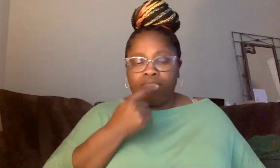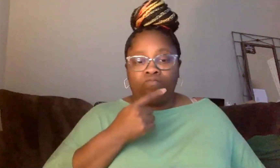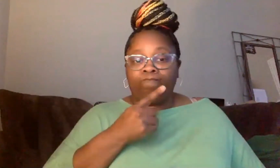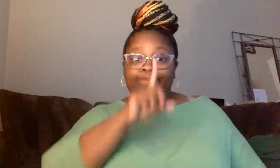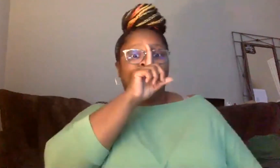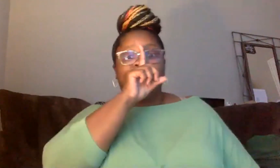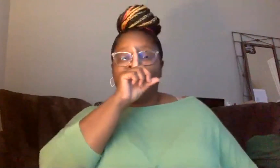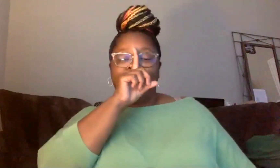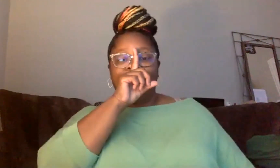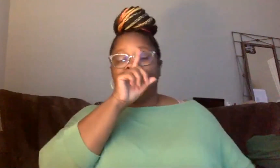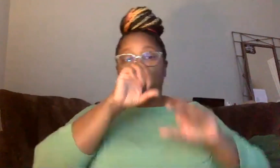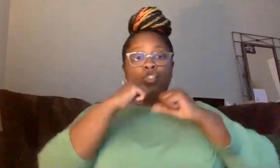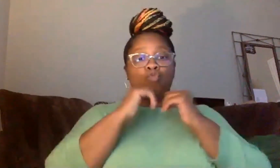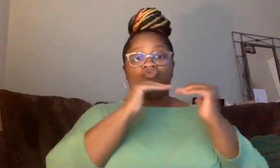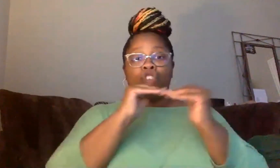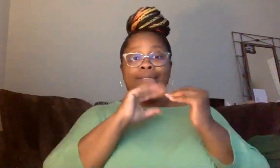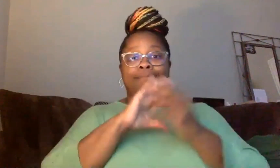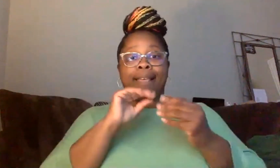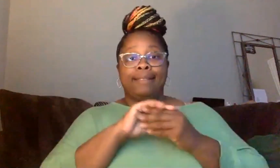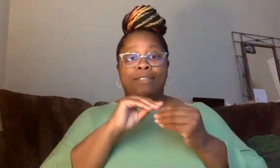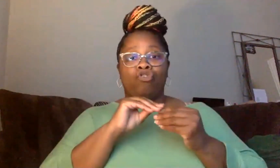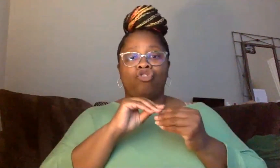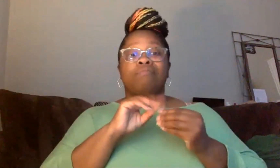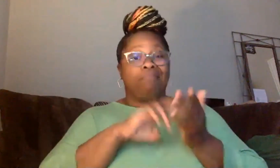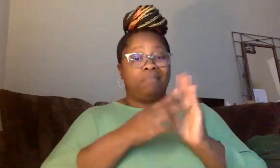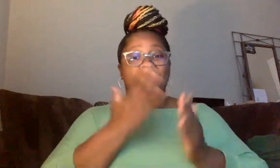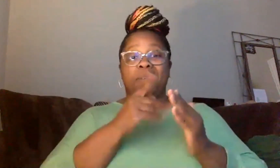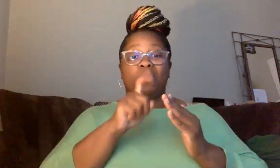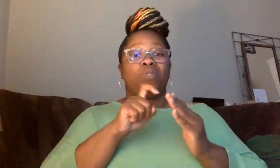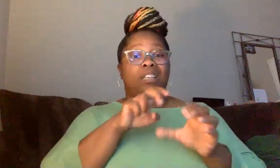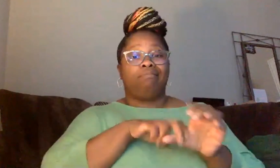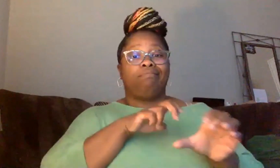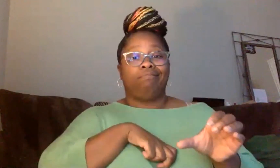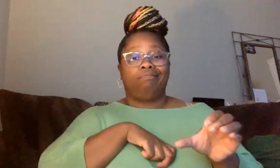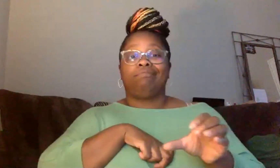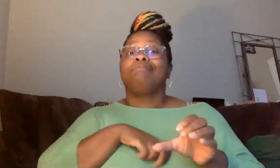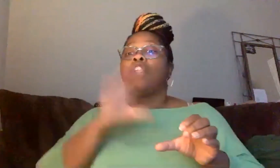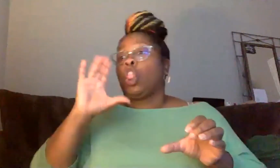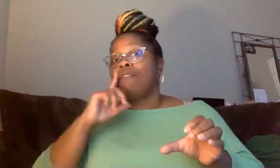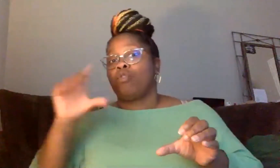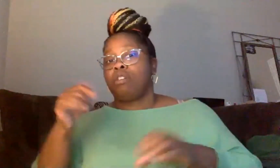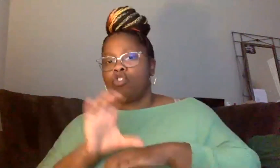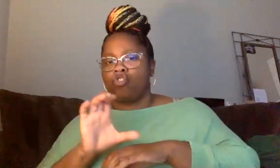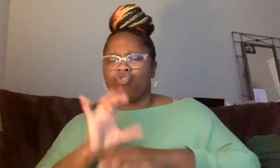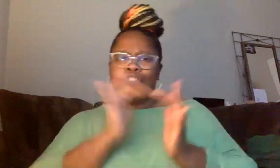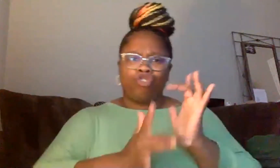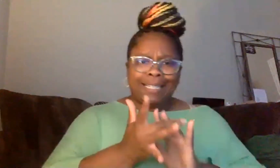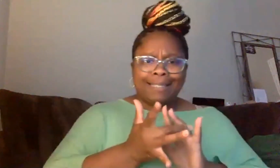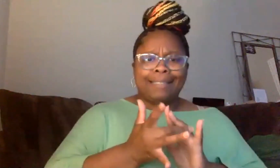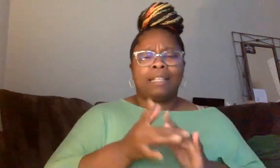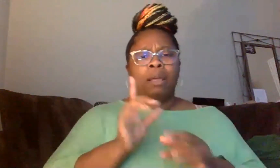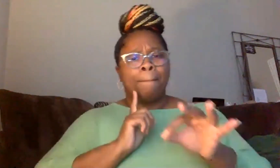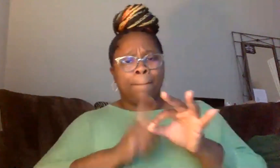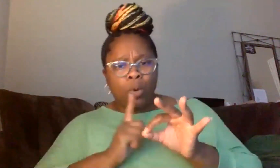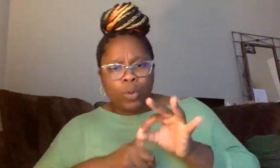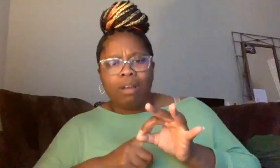social justice, then, then go on to the next church. Because that's what Jesus, that's what Muhammad, that's what Buddha, that's, that's